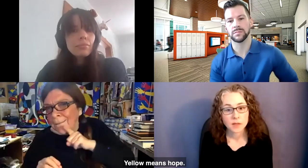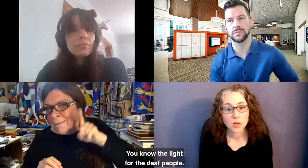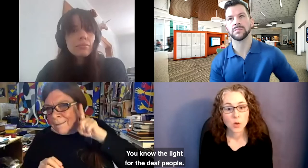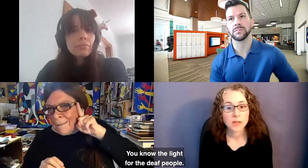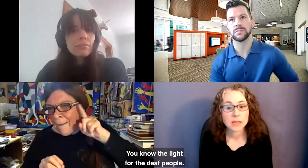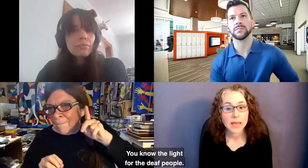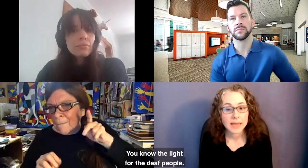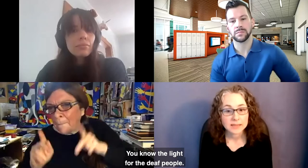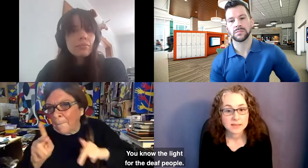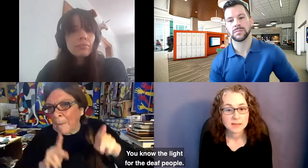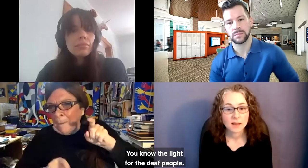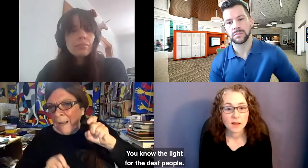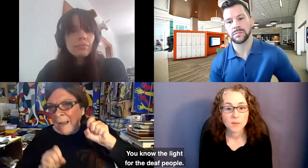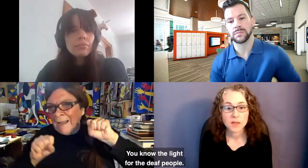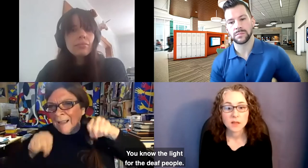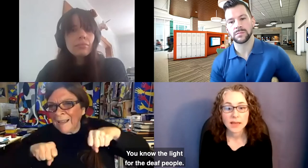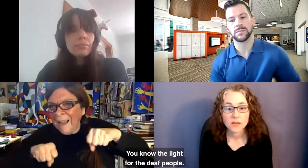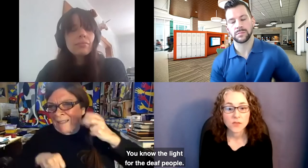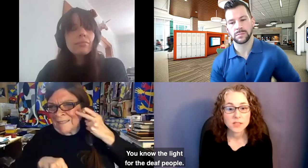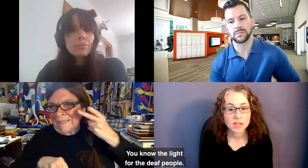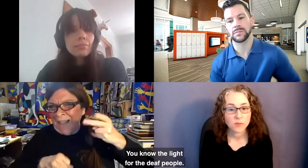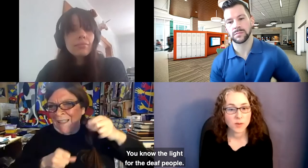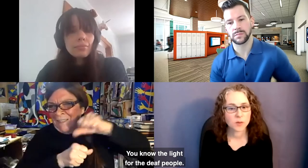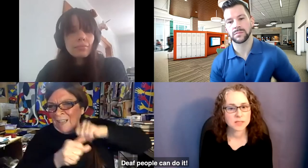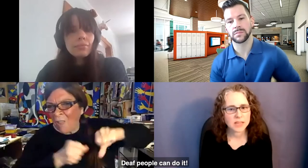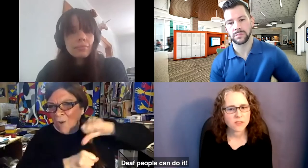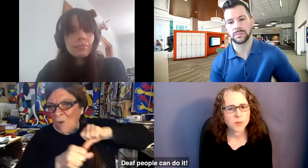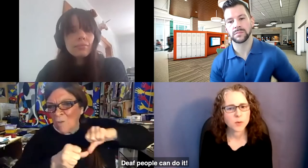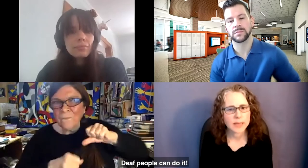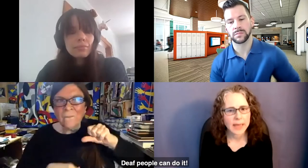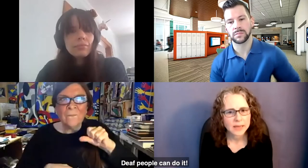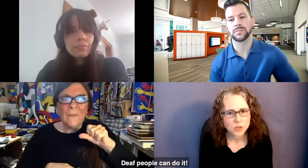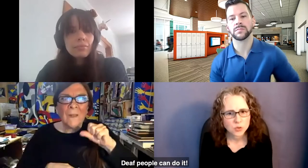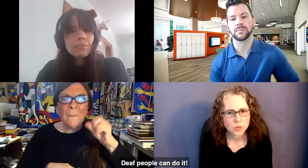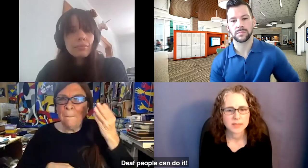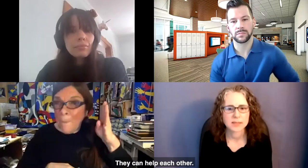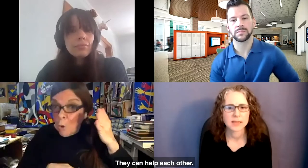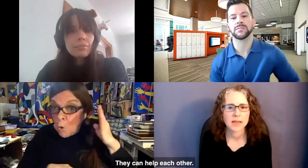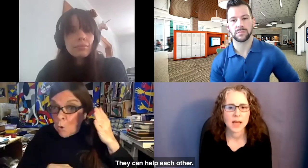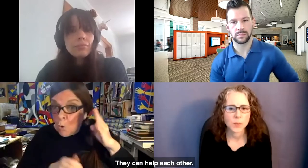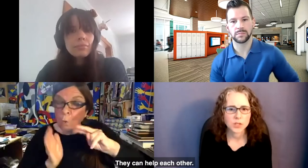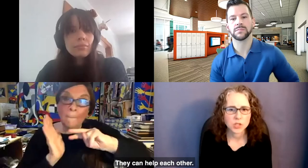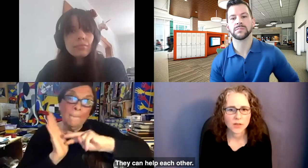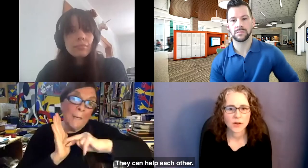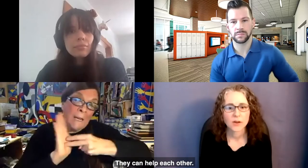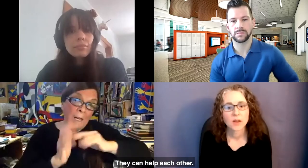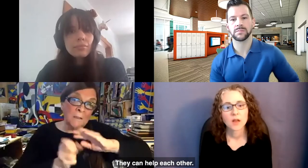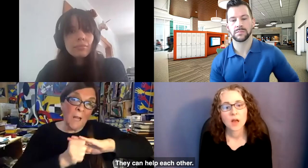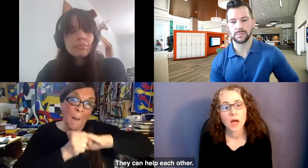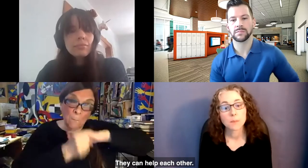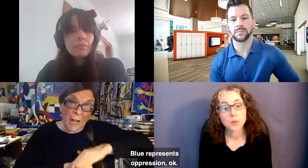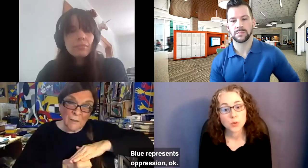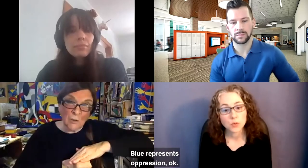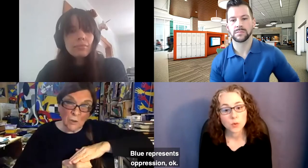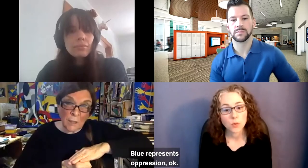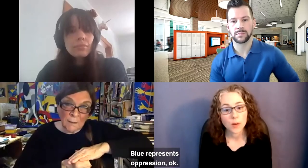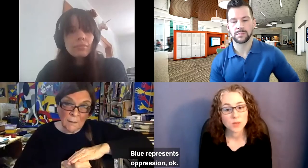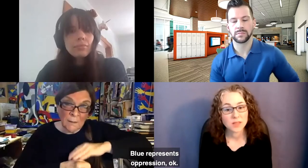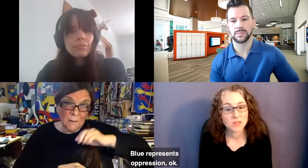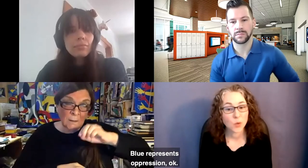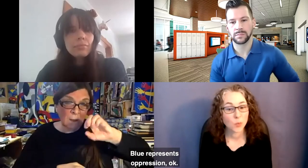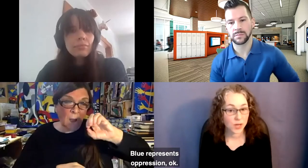You know, the light. The light for the deaf people. Deaf people can do it. They can help each other. Blue